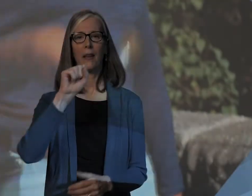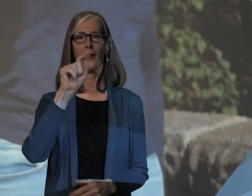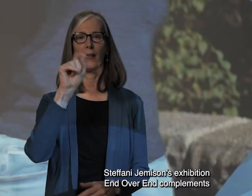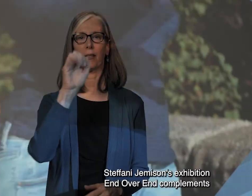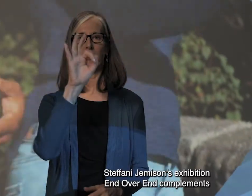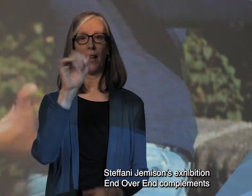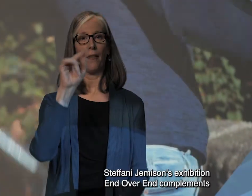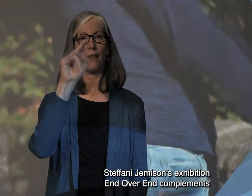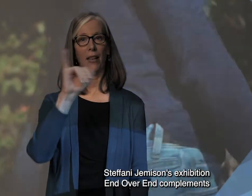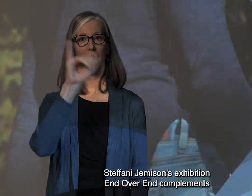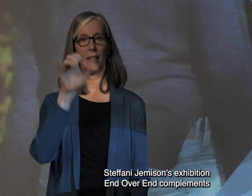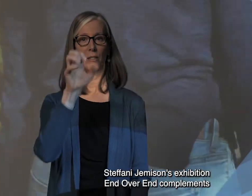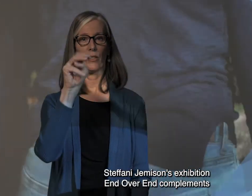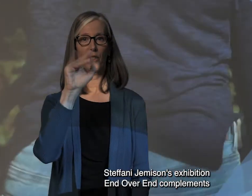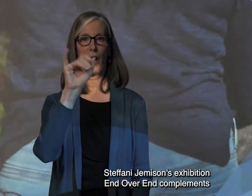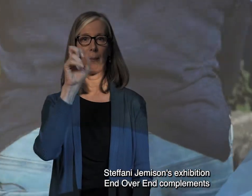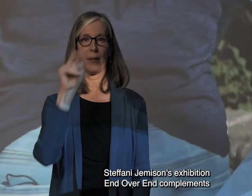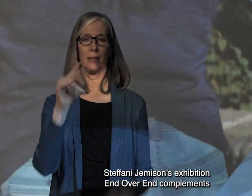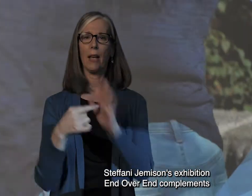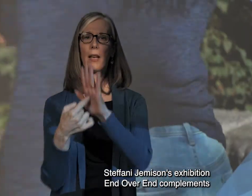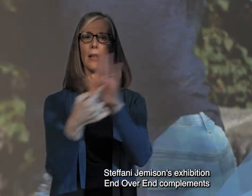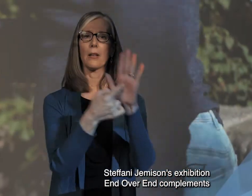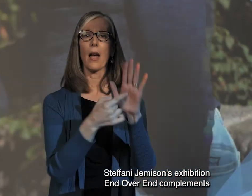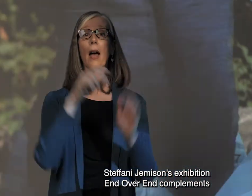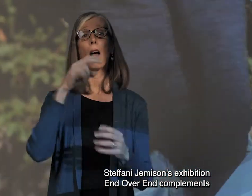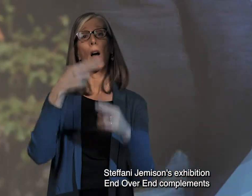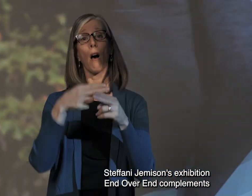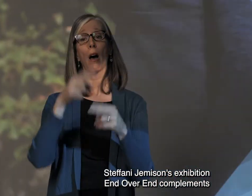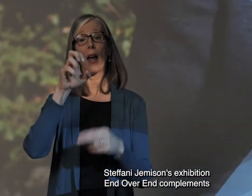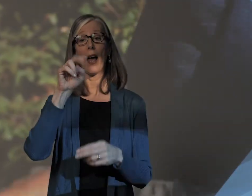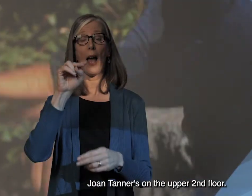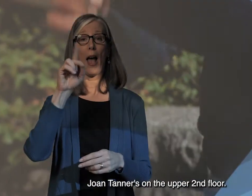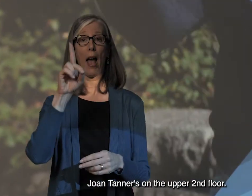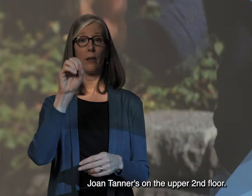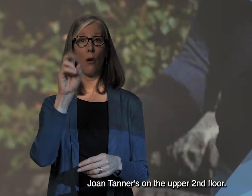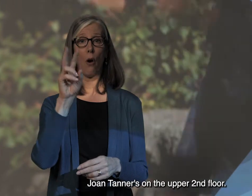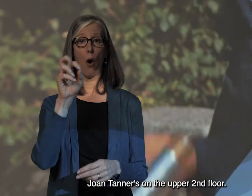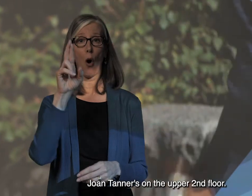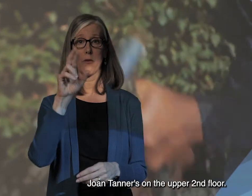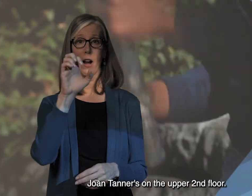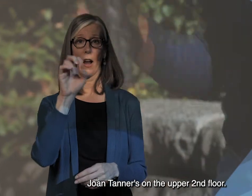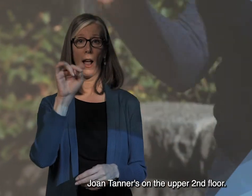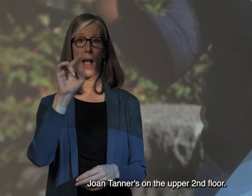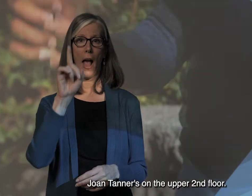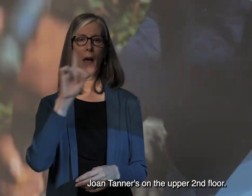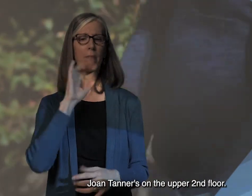Stephanie Jamison's exhibition End Over End complements Joan Tanner's on the upper second floor.